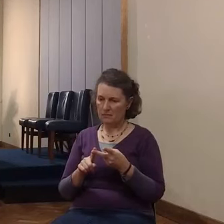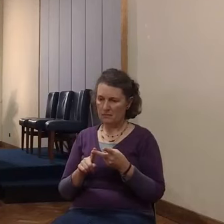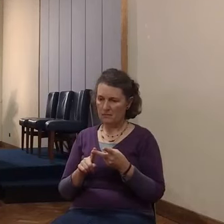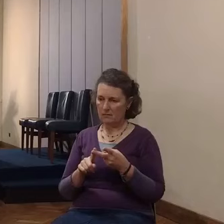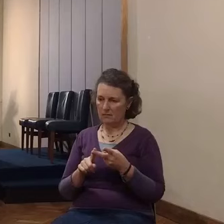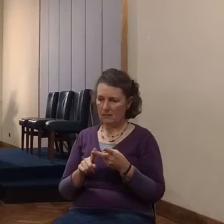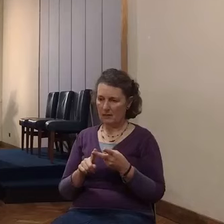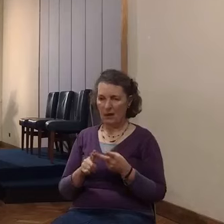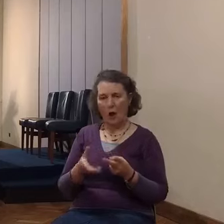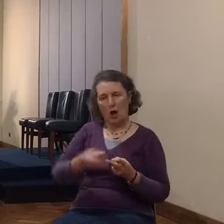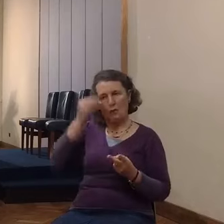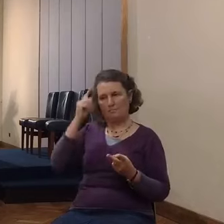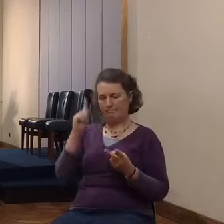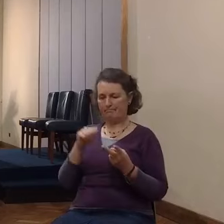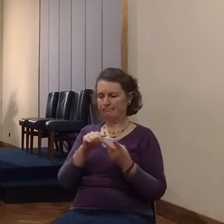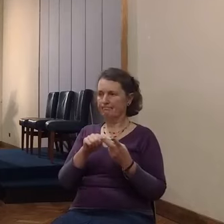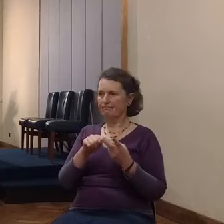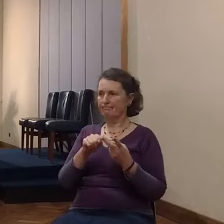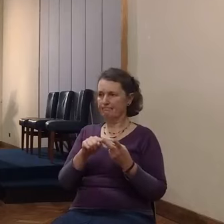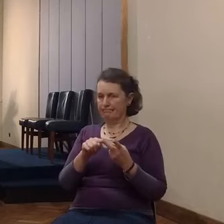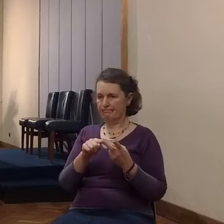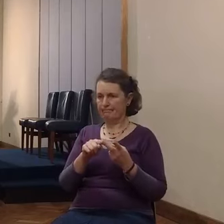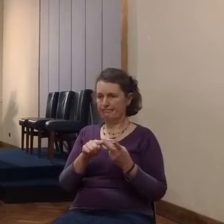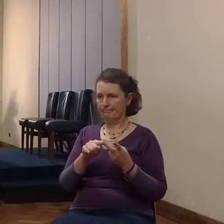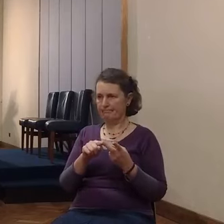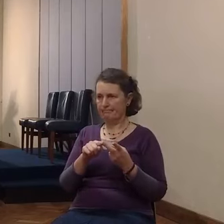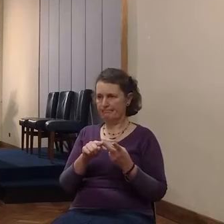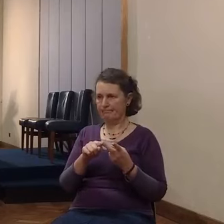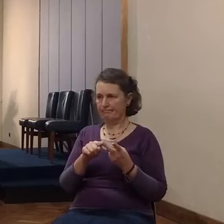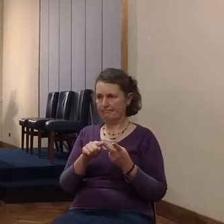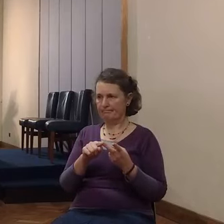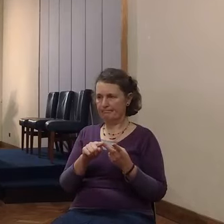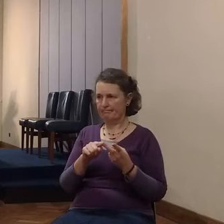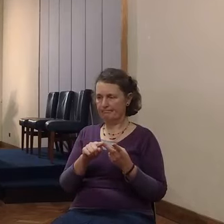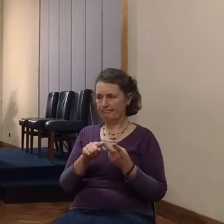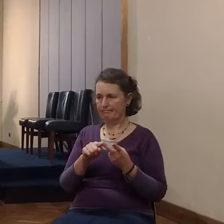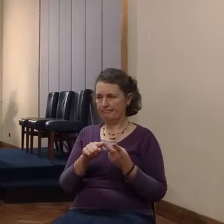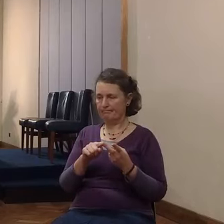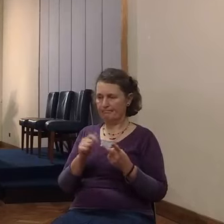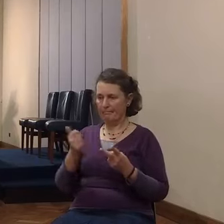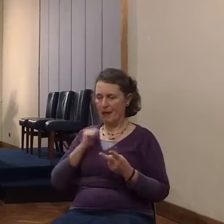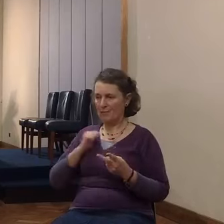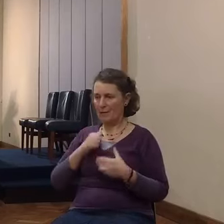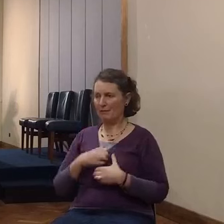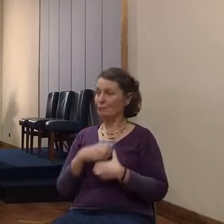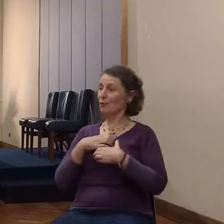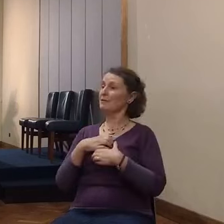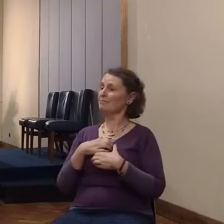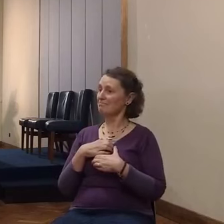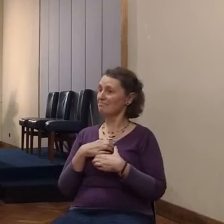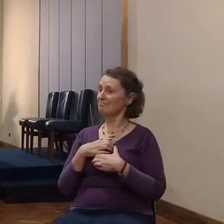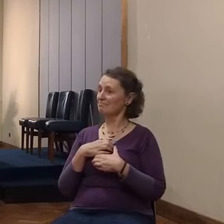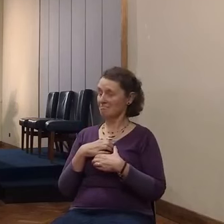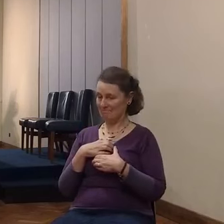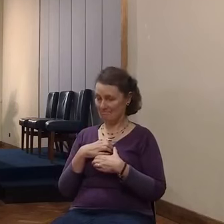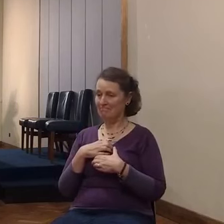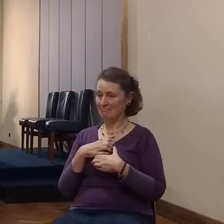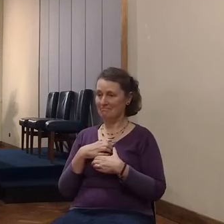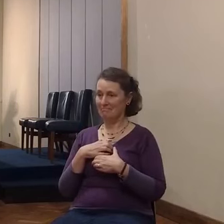this chapter is to expect surprising things. It is a test of faith,